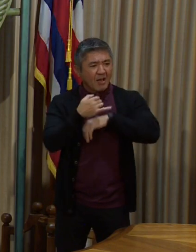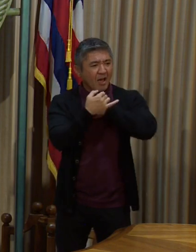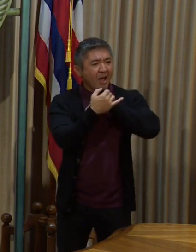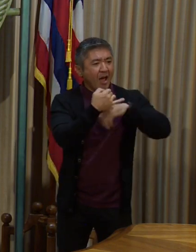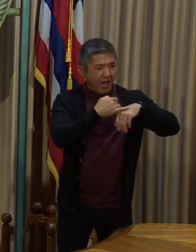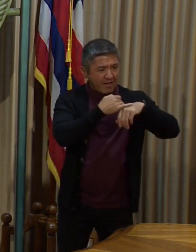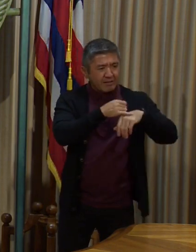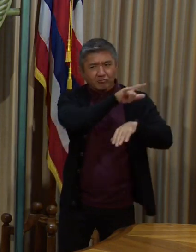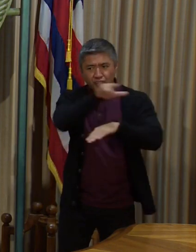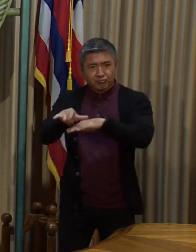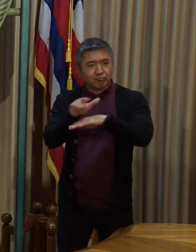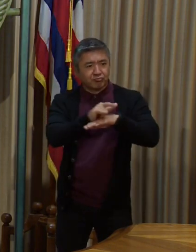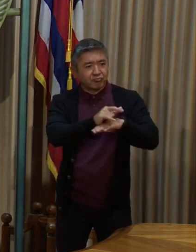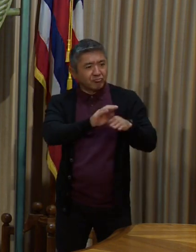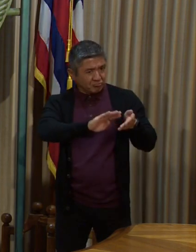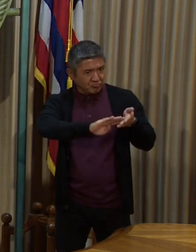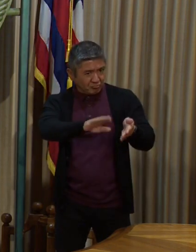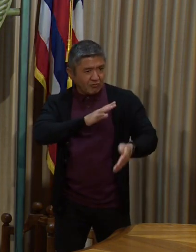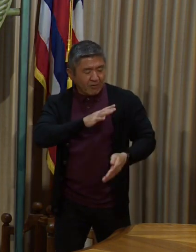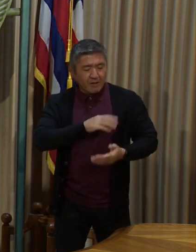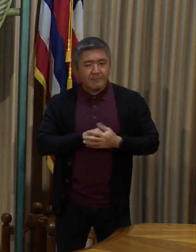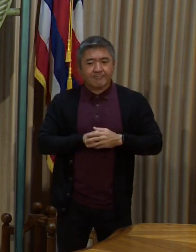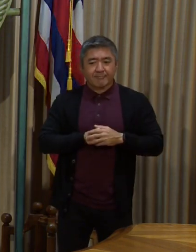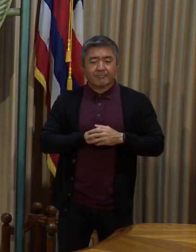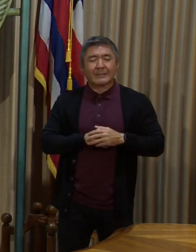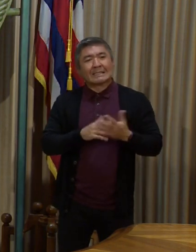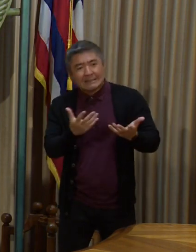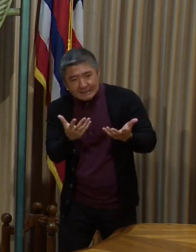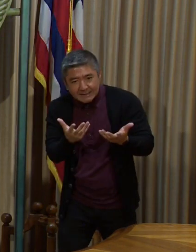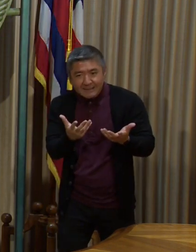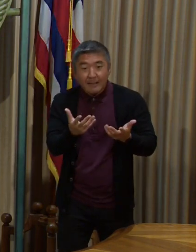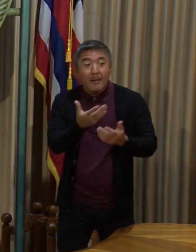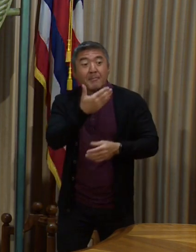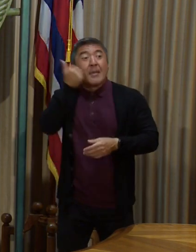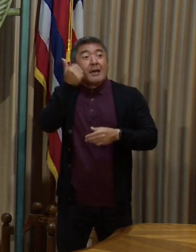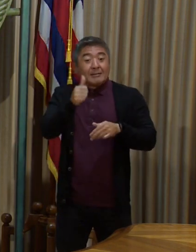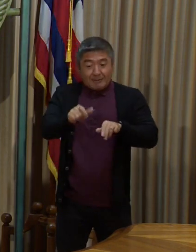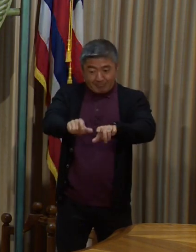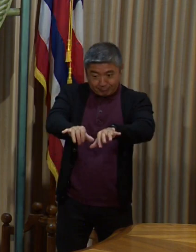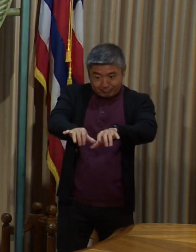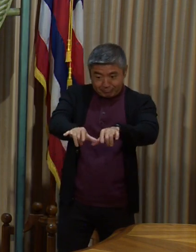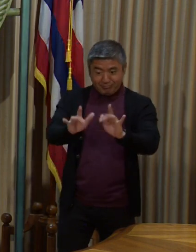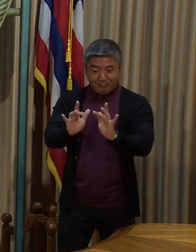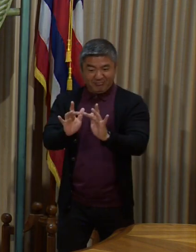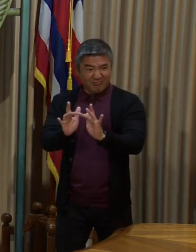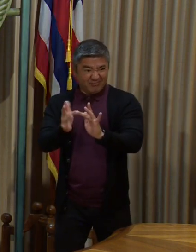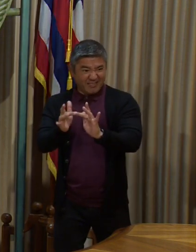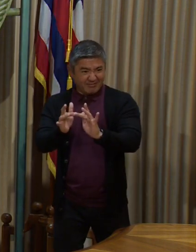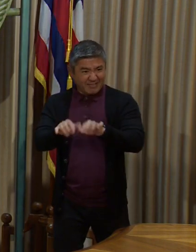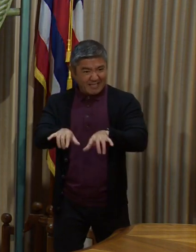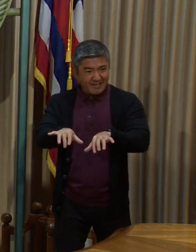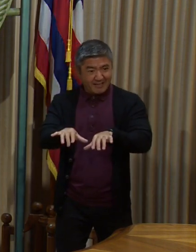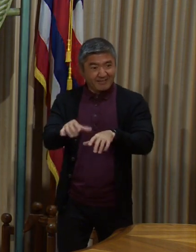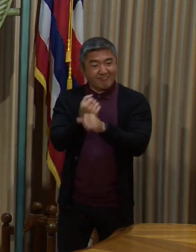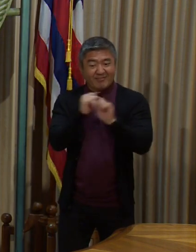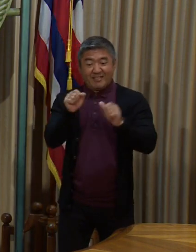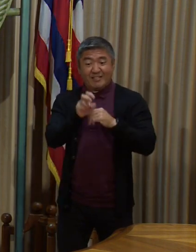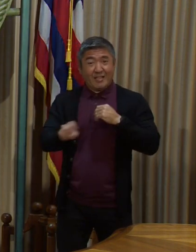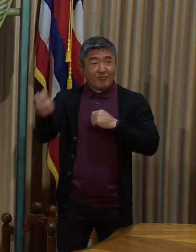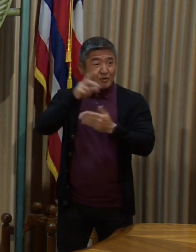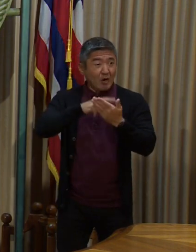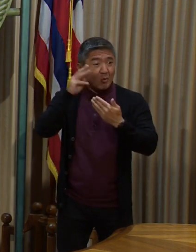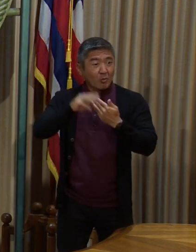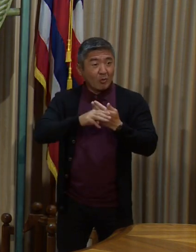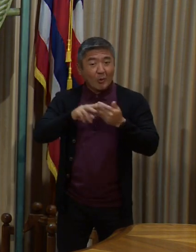want to encourage them to enter it in the Safe Travels Program, and that would allow them to travel in the